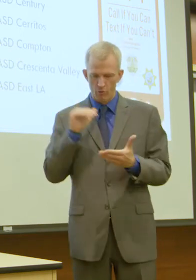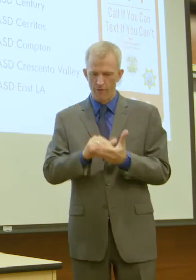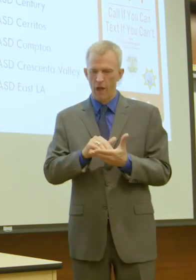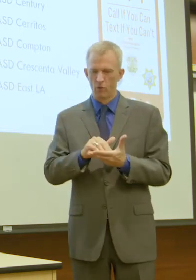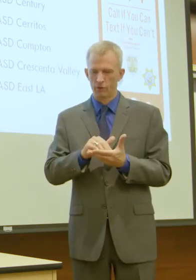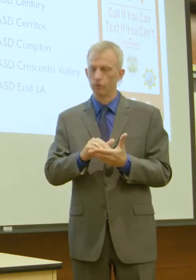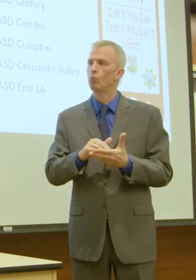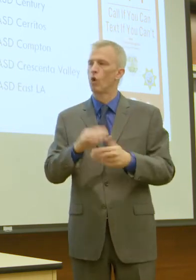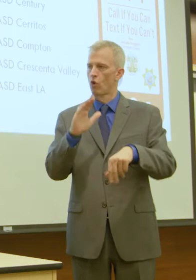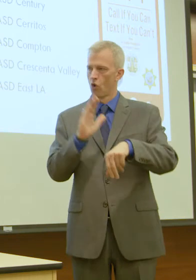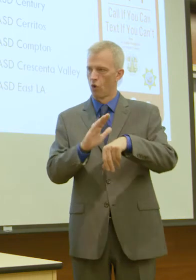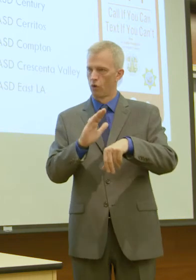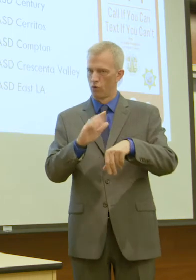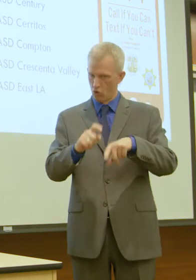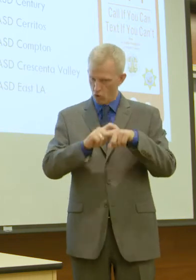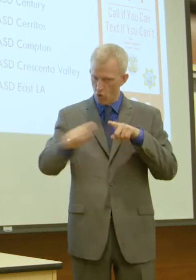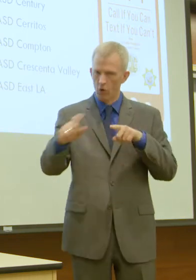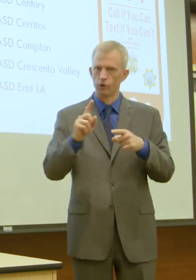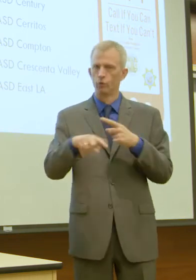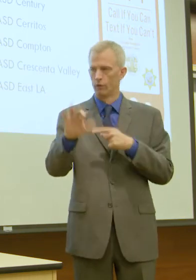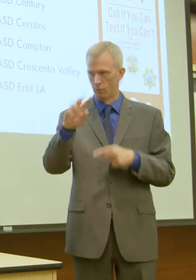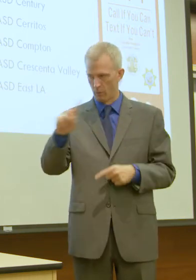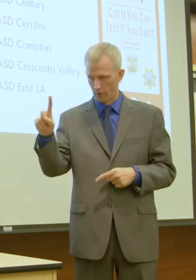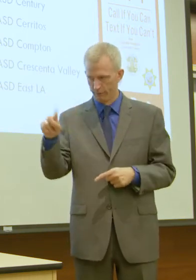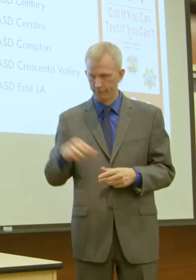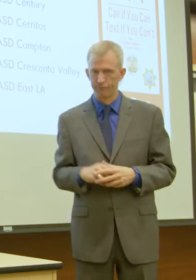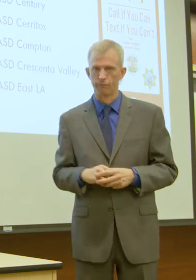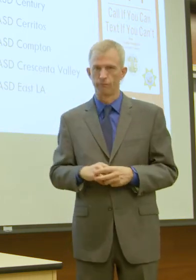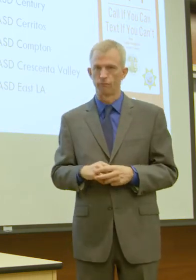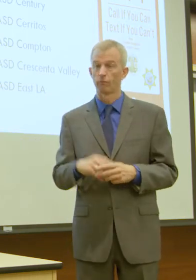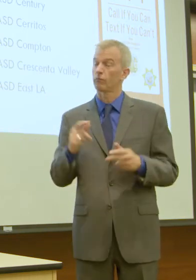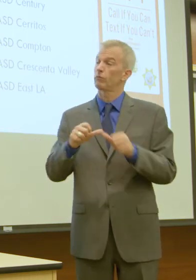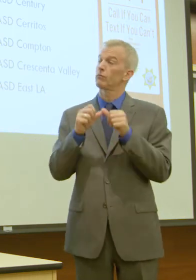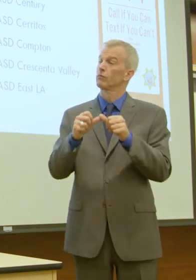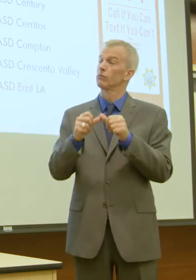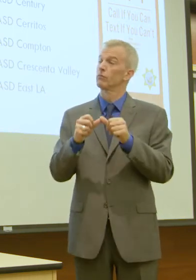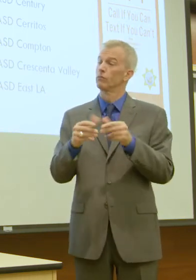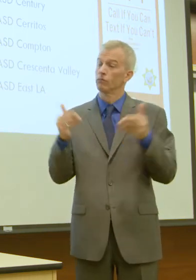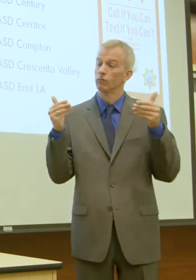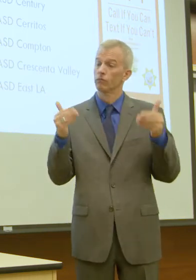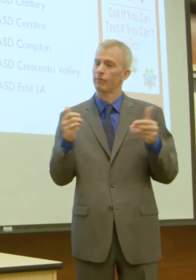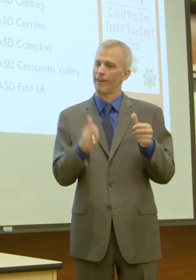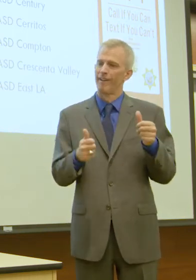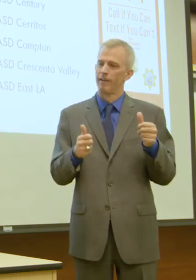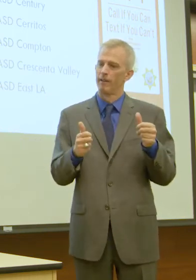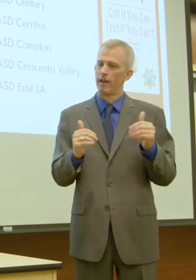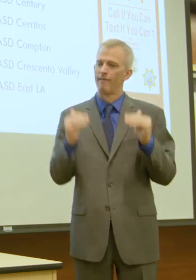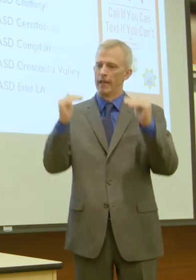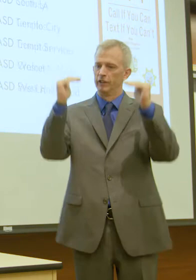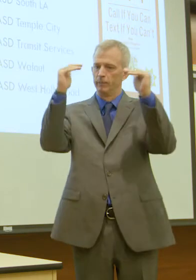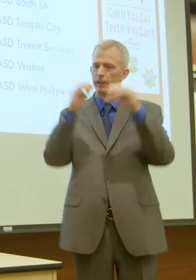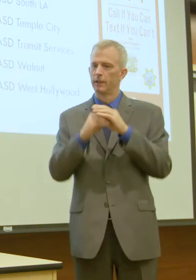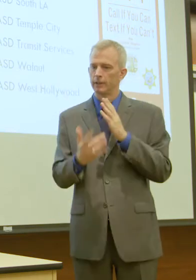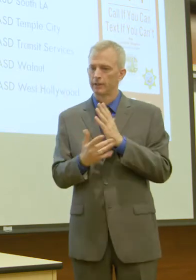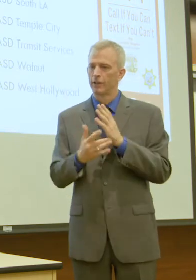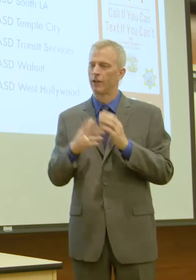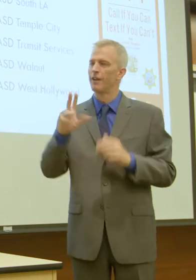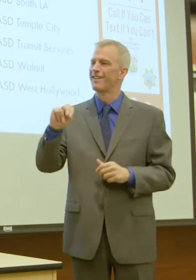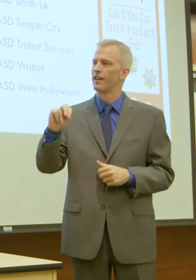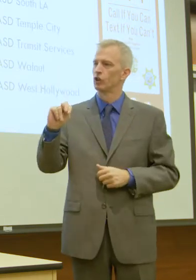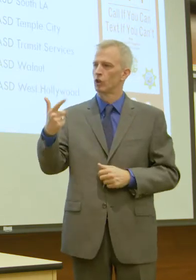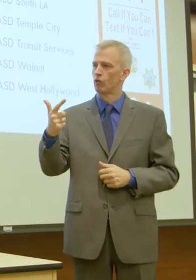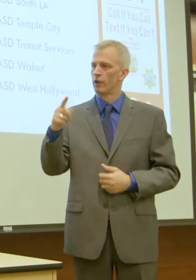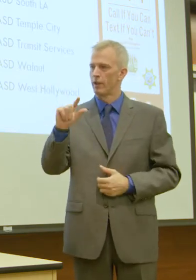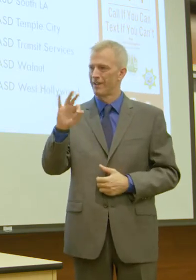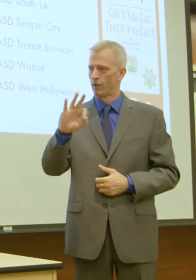calls were calls to 911. With continued advancement in technology and implementation of next generation 911 systems,